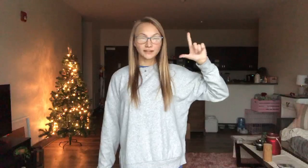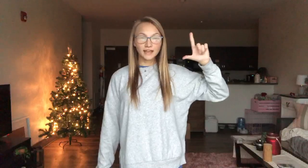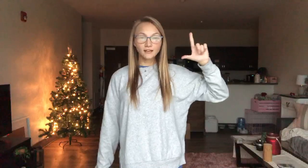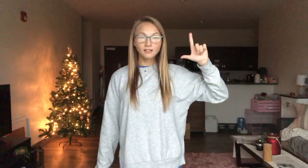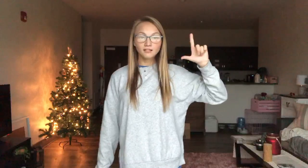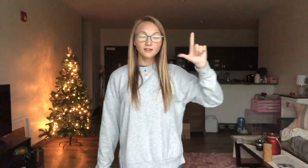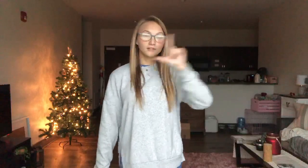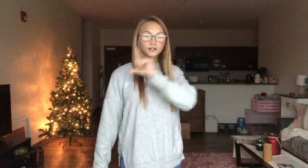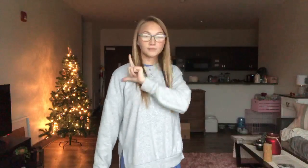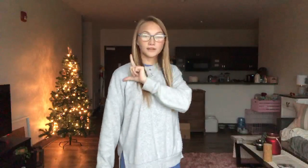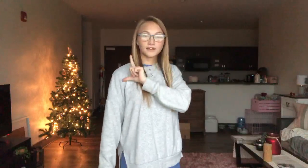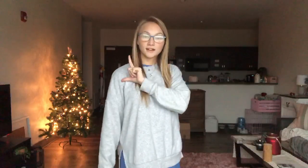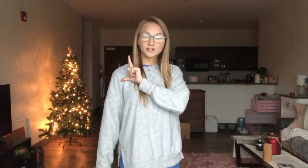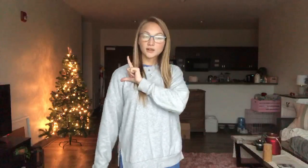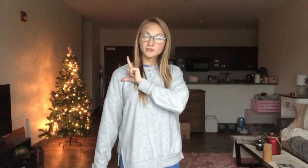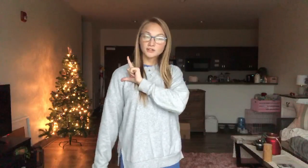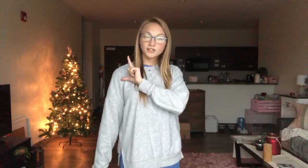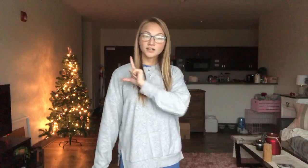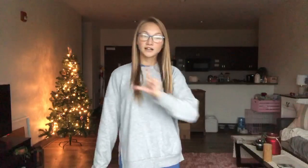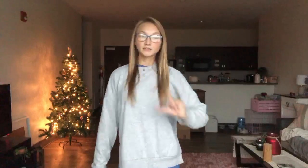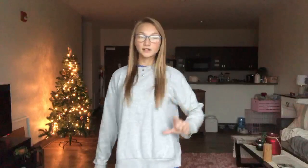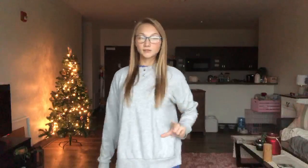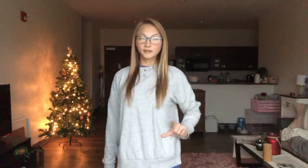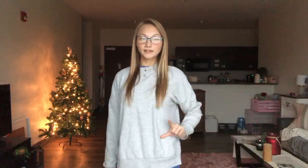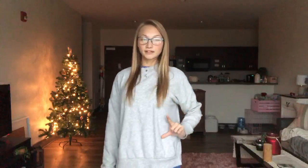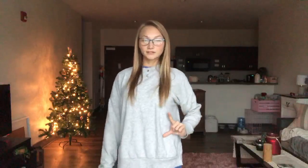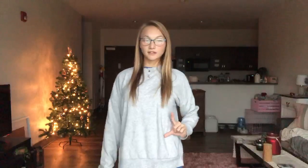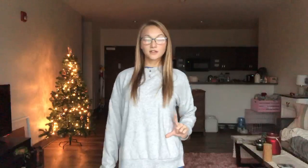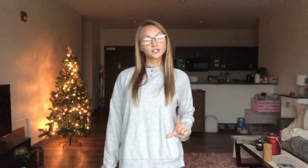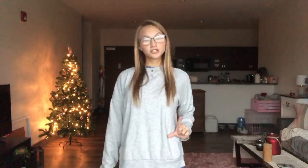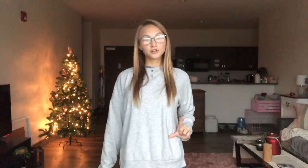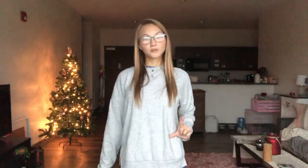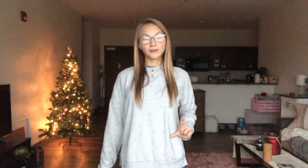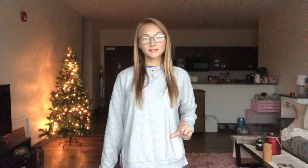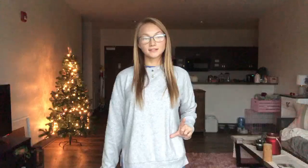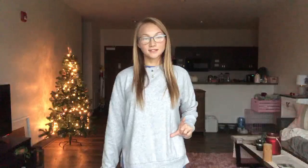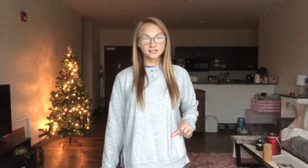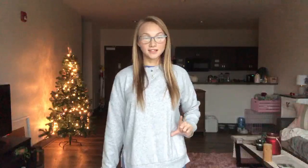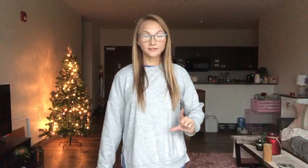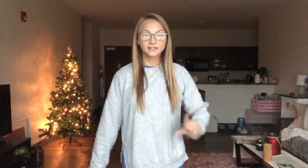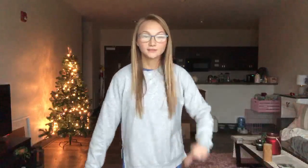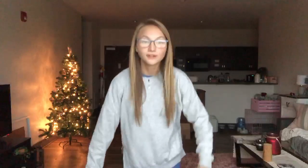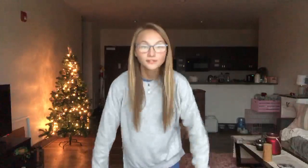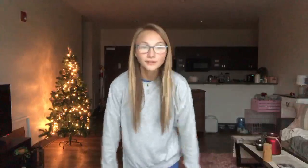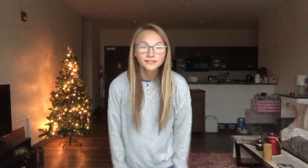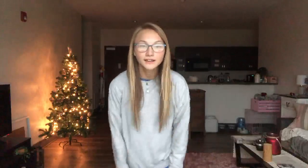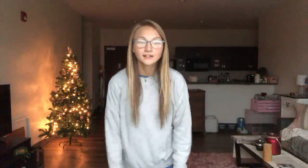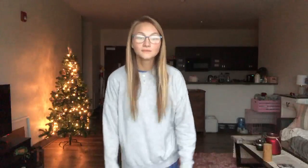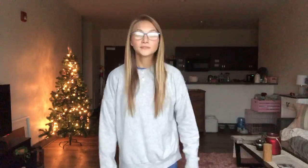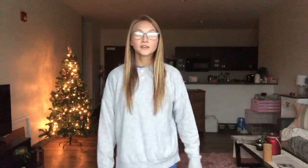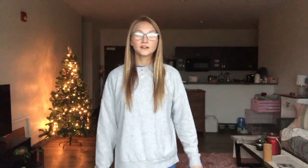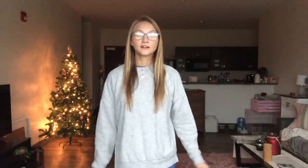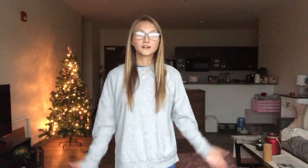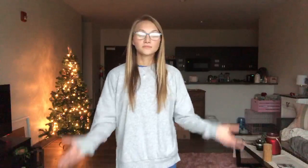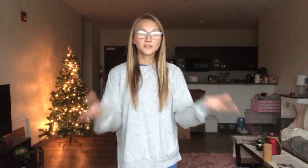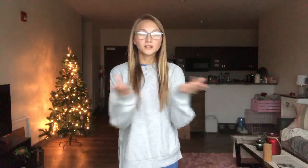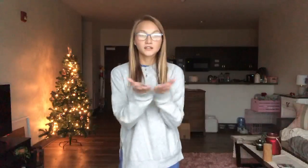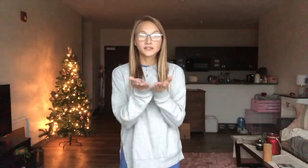make an L. We're going to put it at our top shoulder, and we're going to bring it down to our waist, just like we did with Messiah. Alright, and